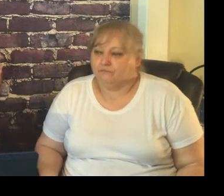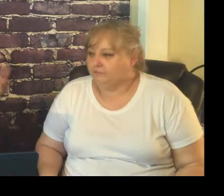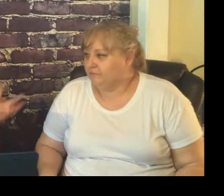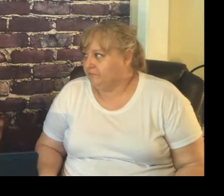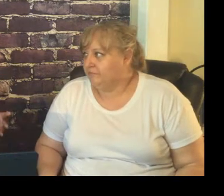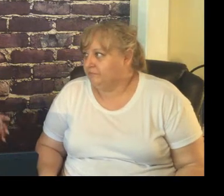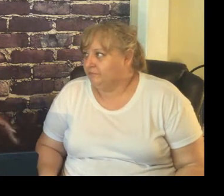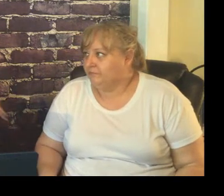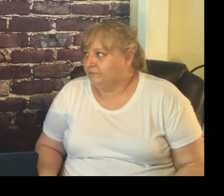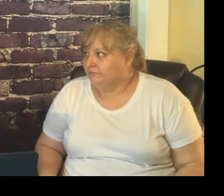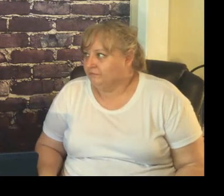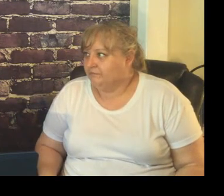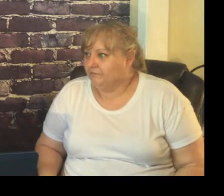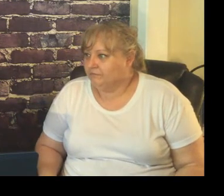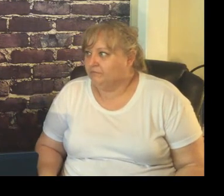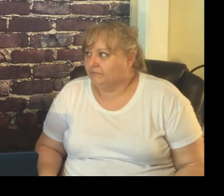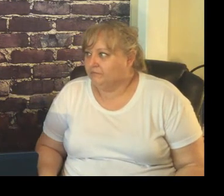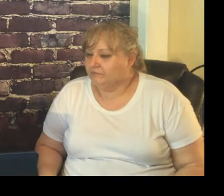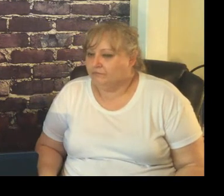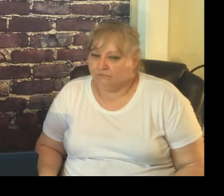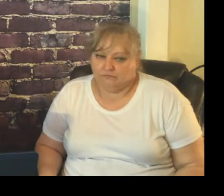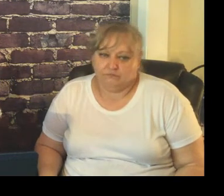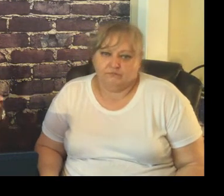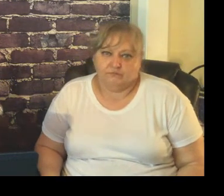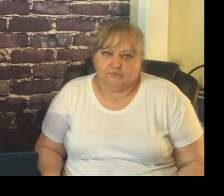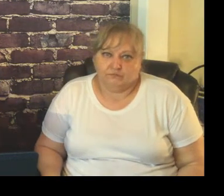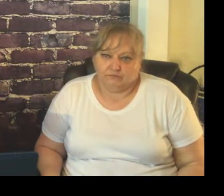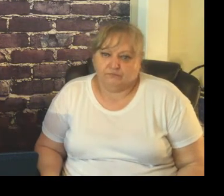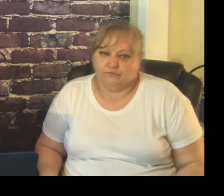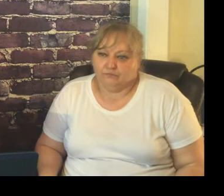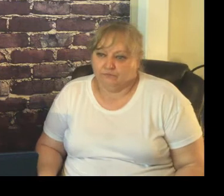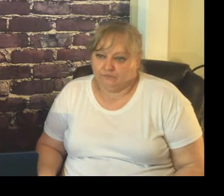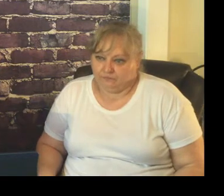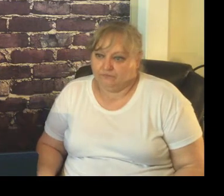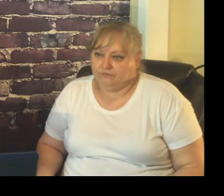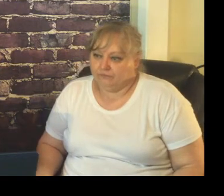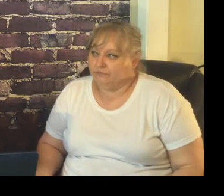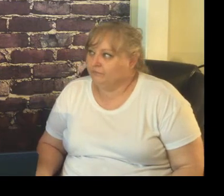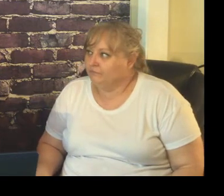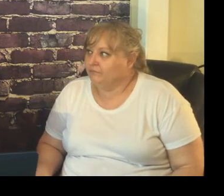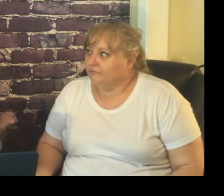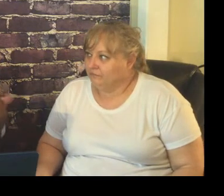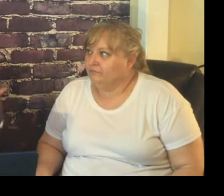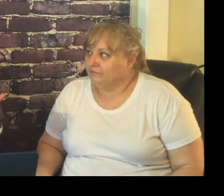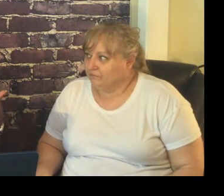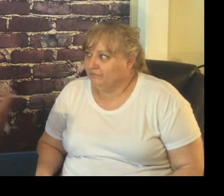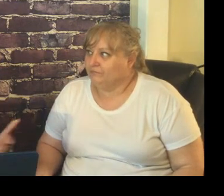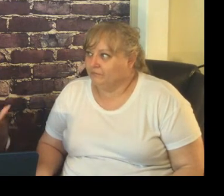just talking to them because that's what the teacher is supposed to do and they don't think that you're genuine it's going to cause you more